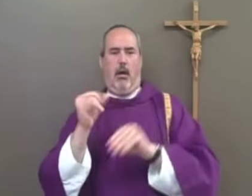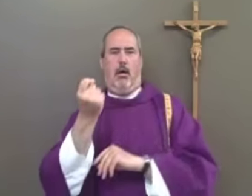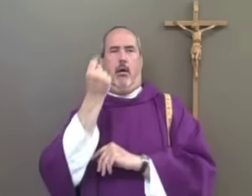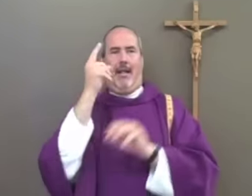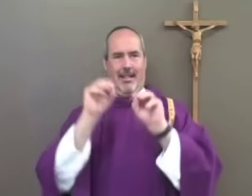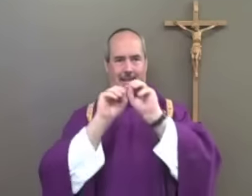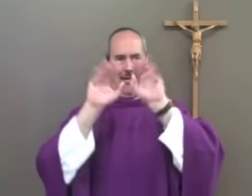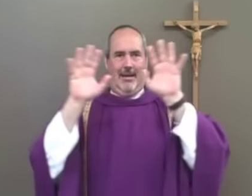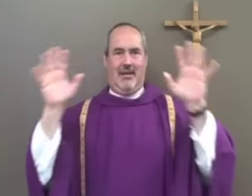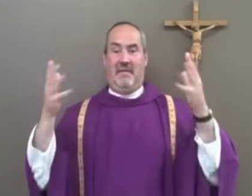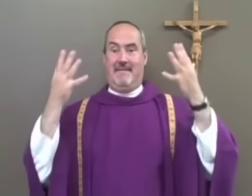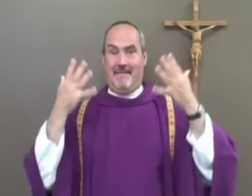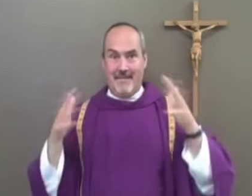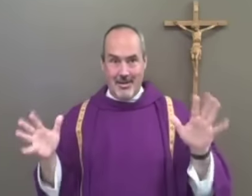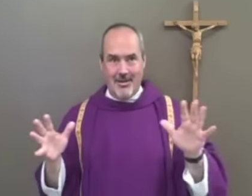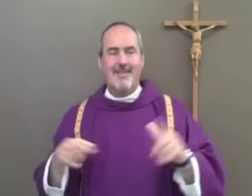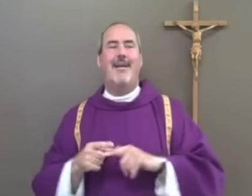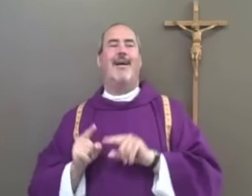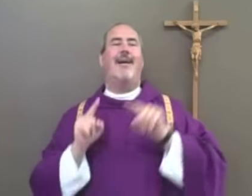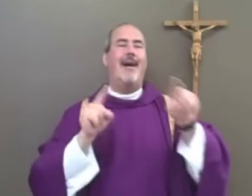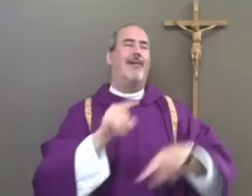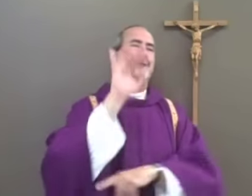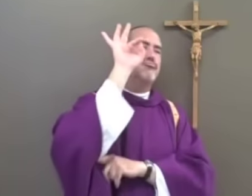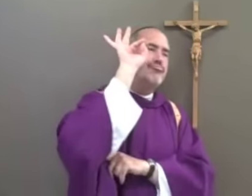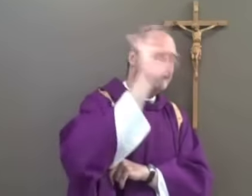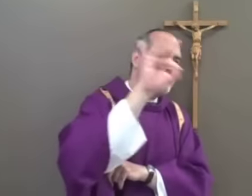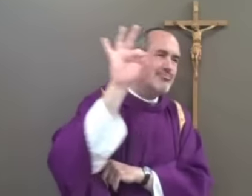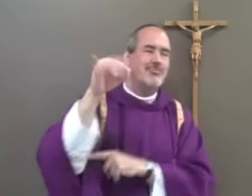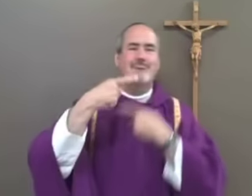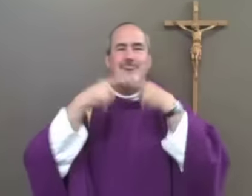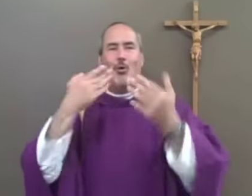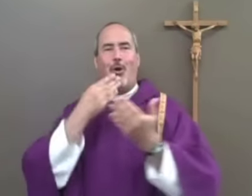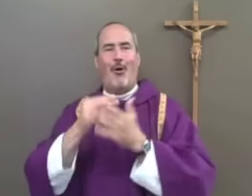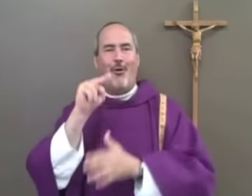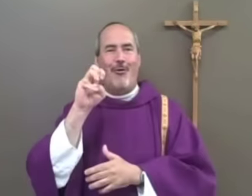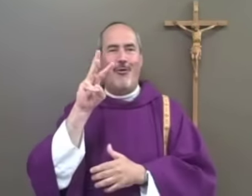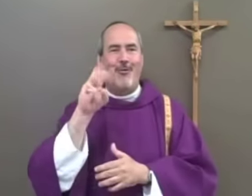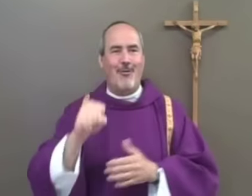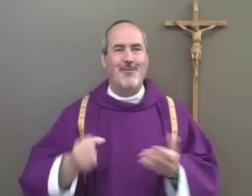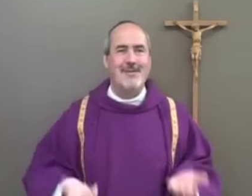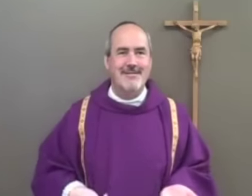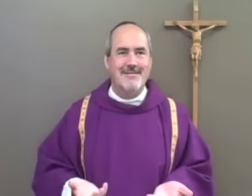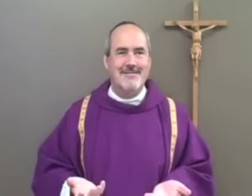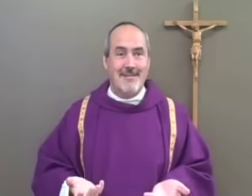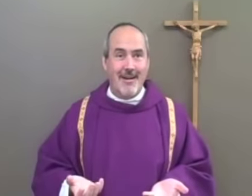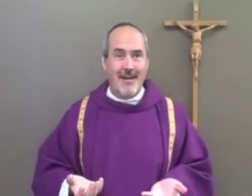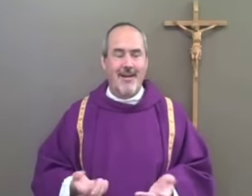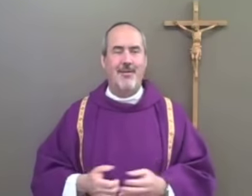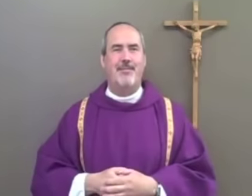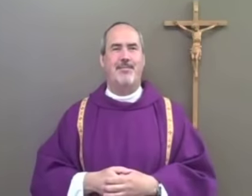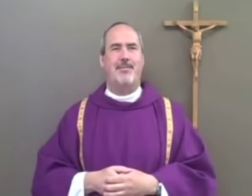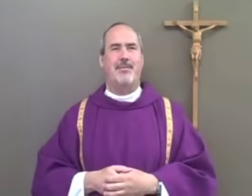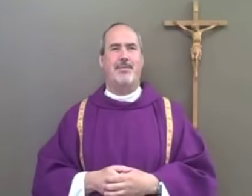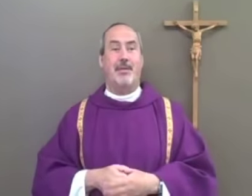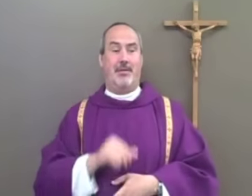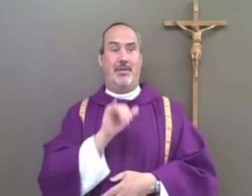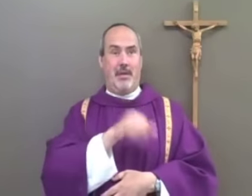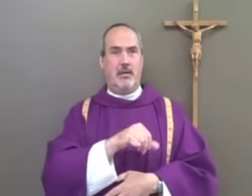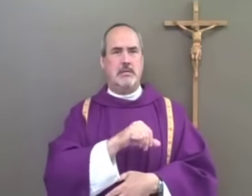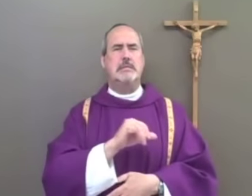So Jesus was able to prioritize and organize what it was that he needed to do so that he could go out and preach the good